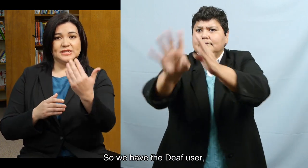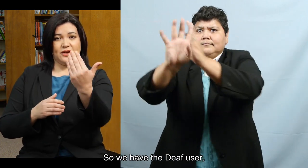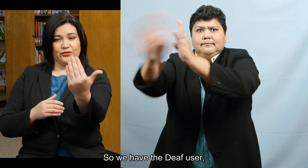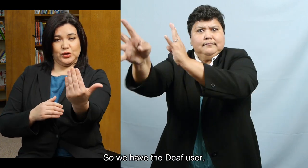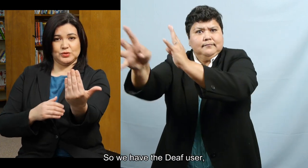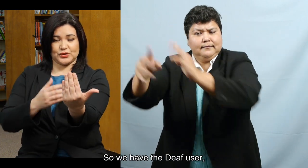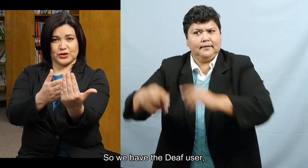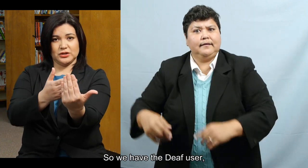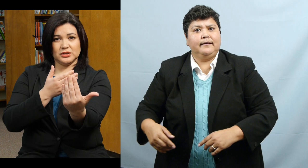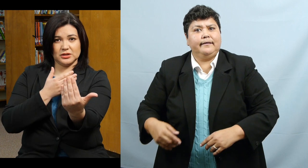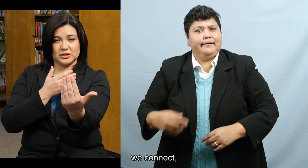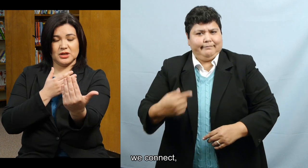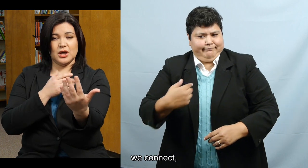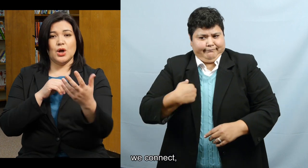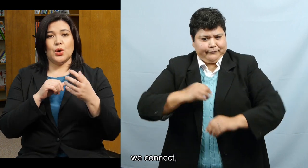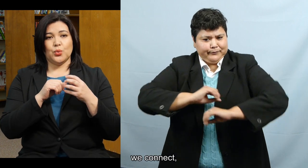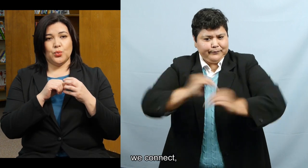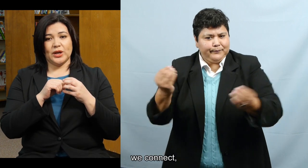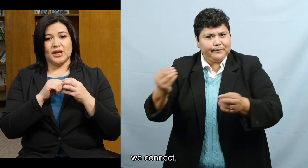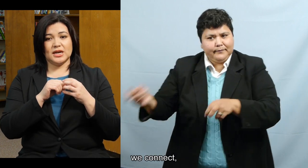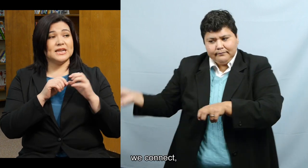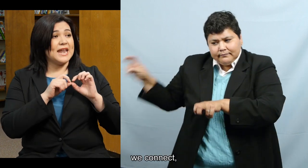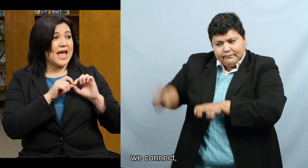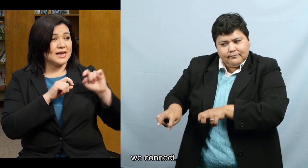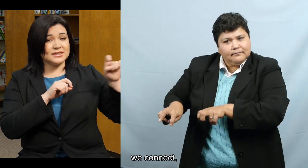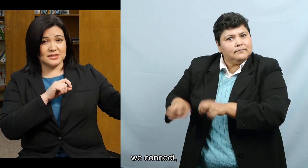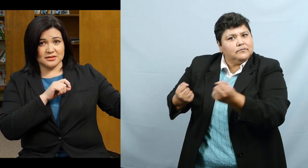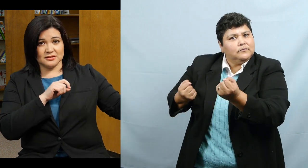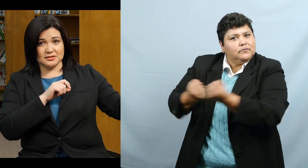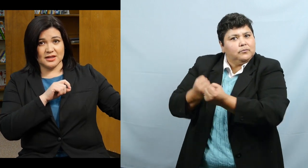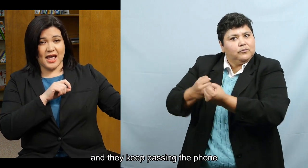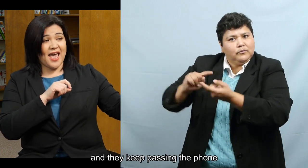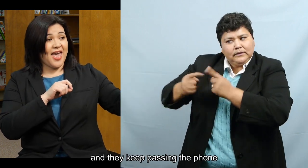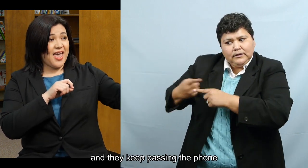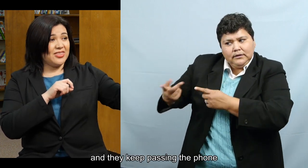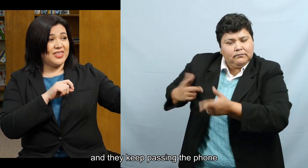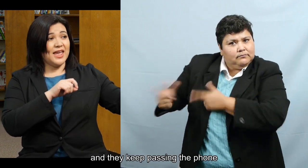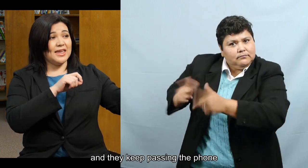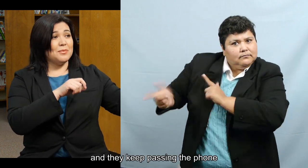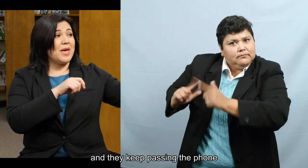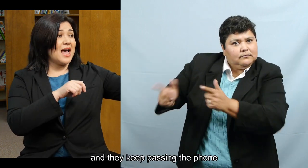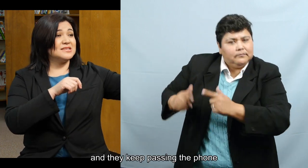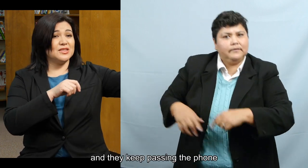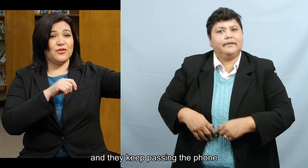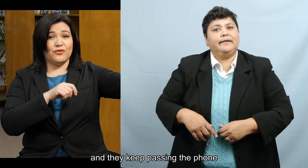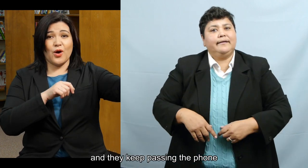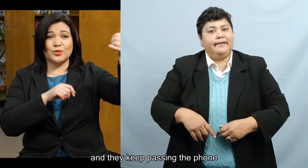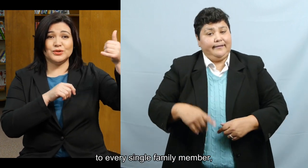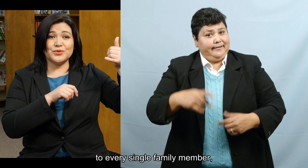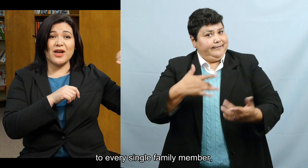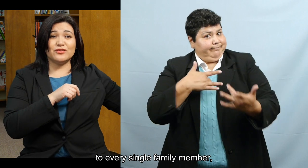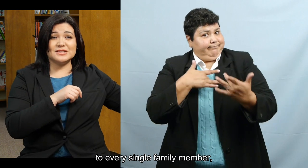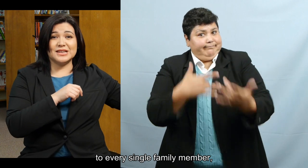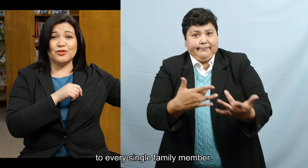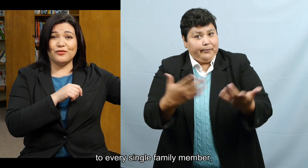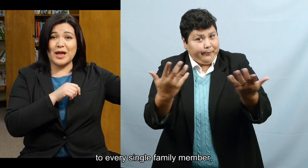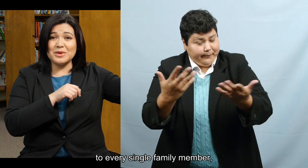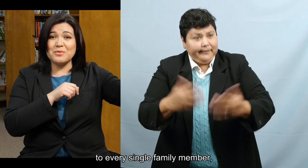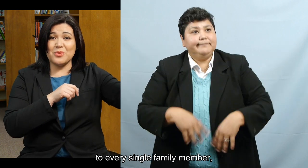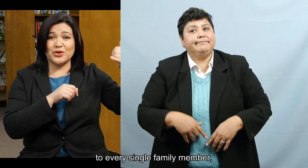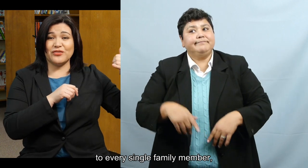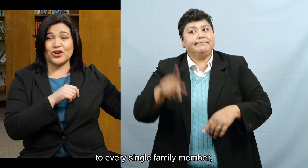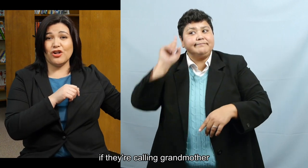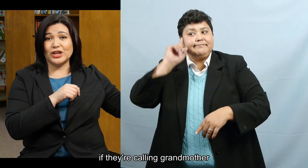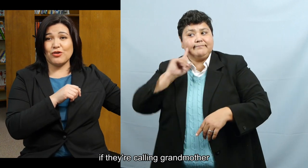have the deaf user. We connect. And they keep passing the phone to every single